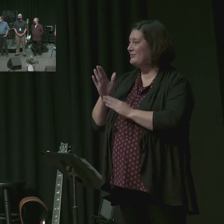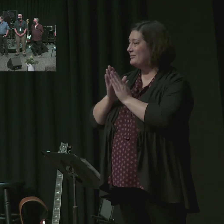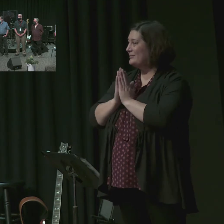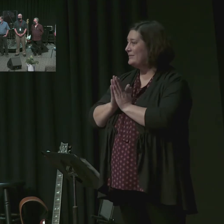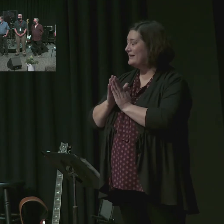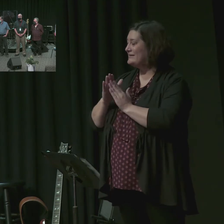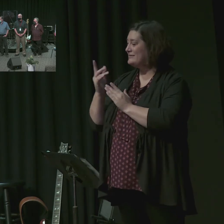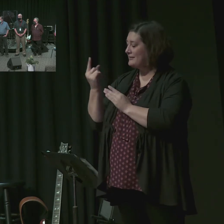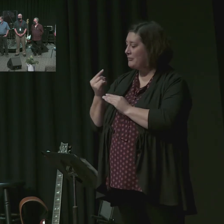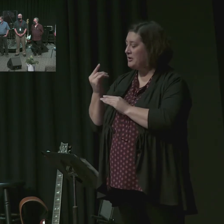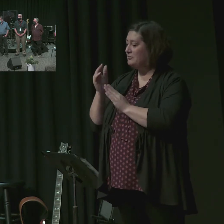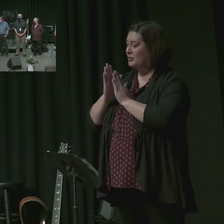John,